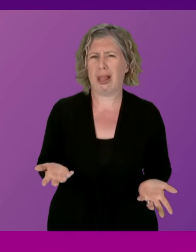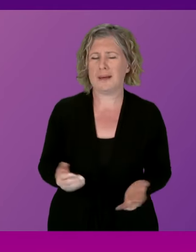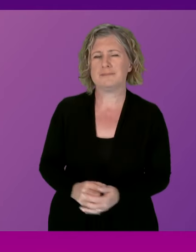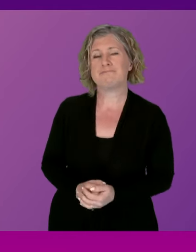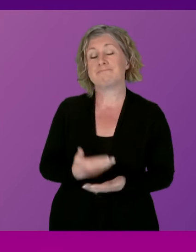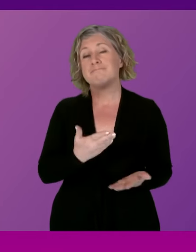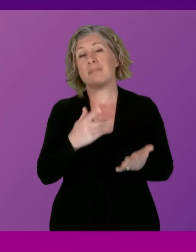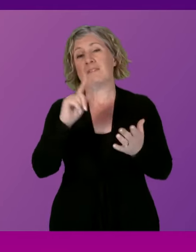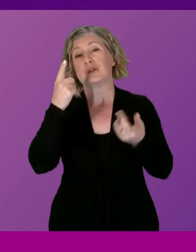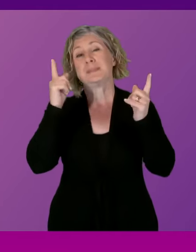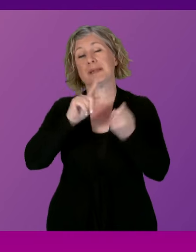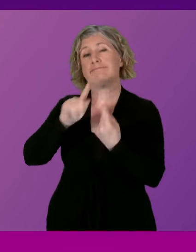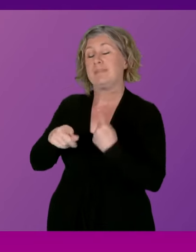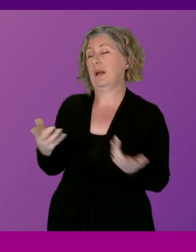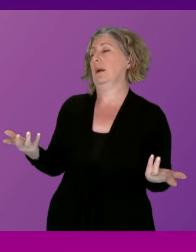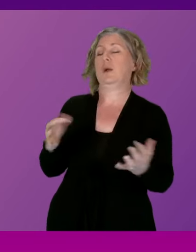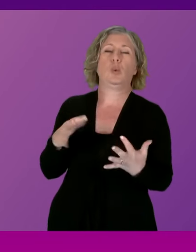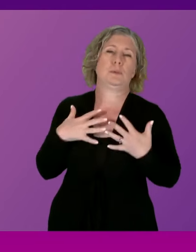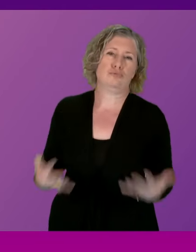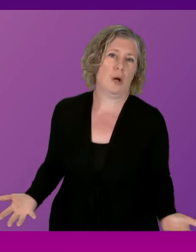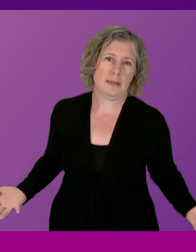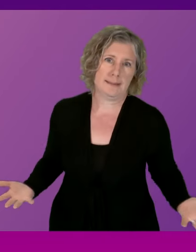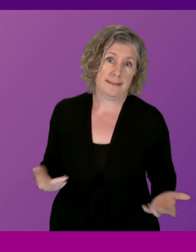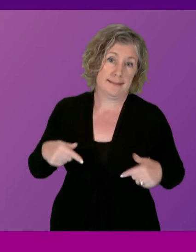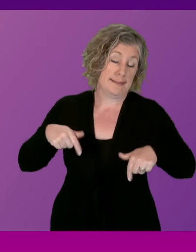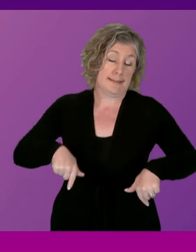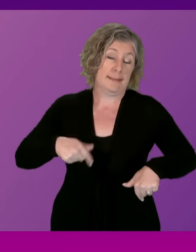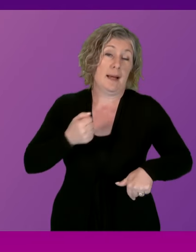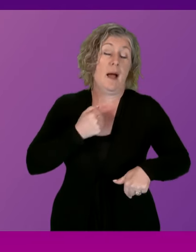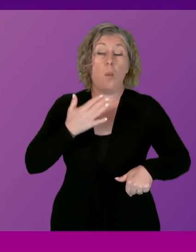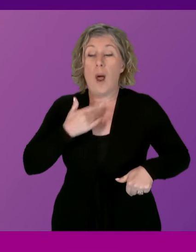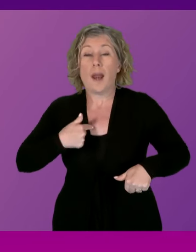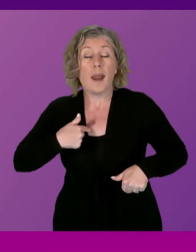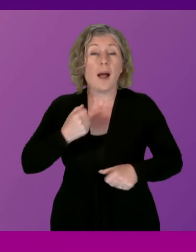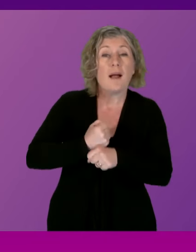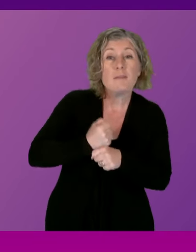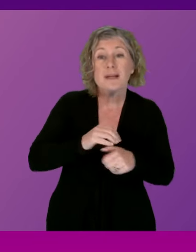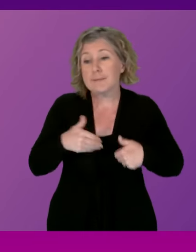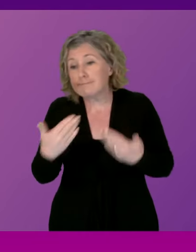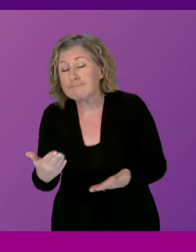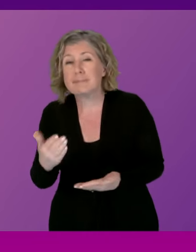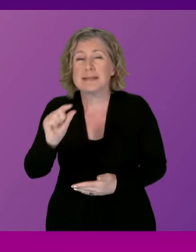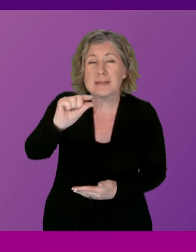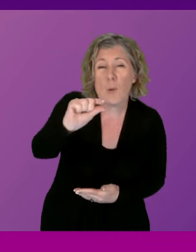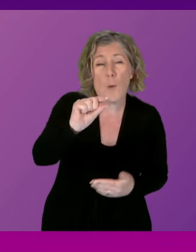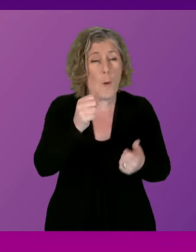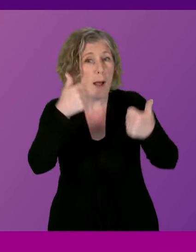There's hardly a surprise that every time, of course, this government, or indeed local government, brings forward any even small or mild measure in order to tackle the